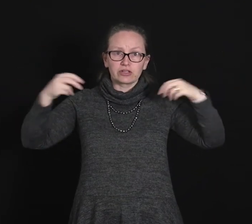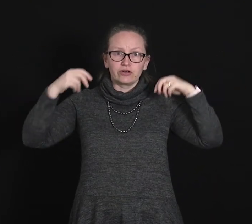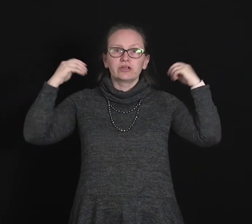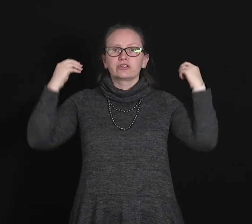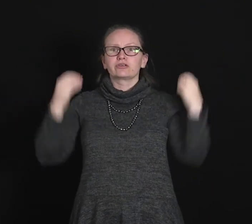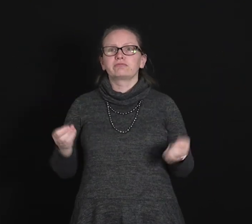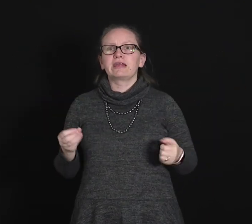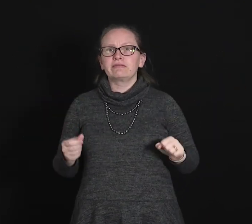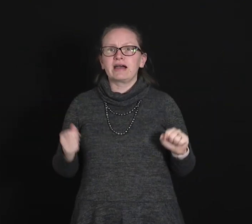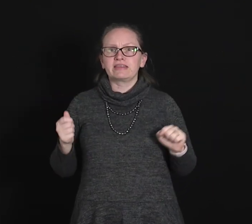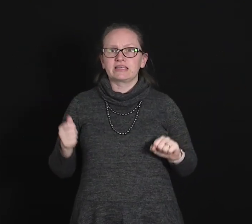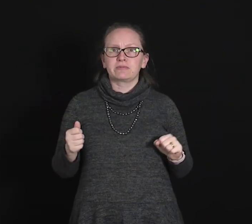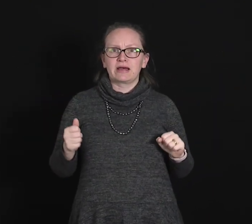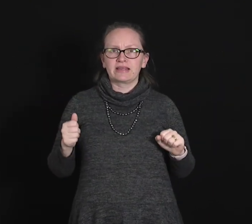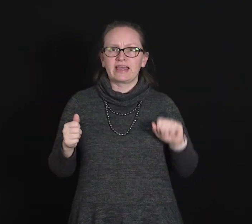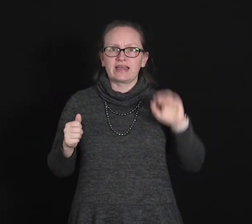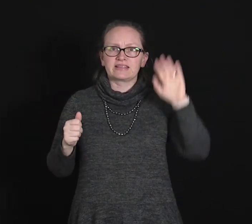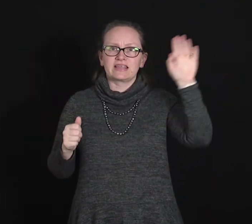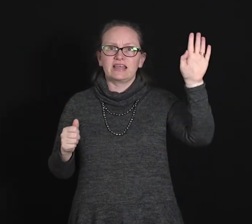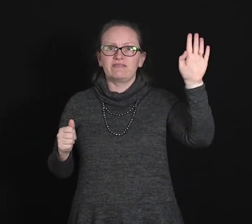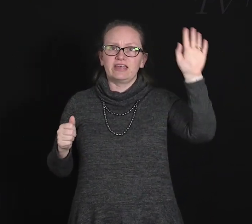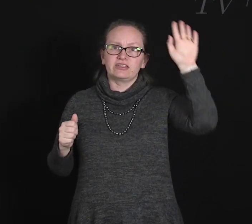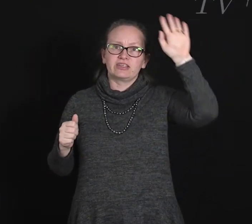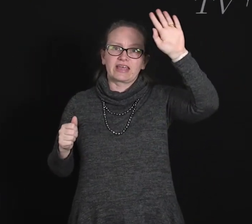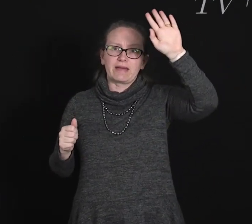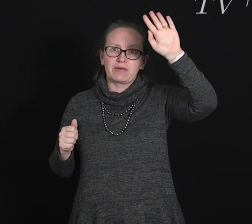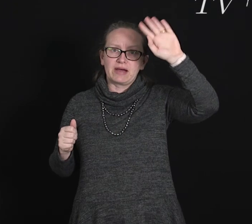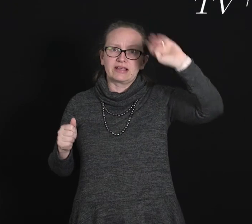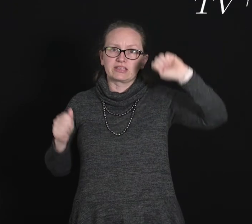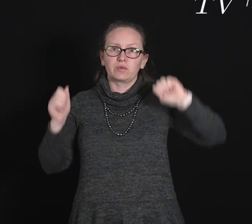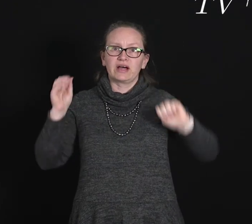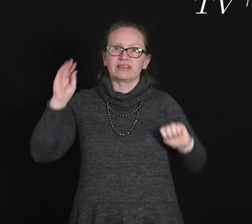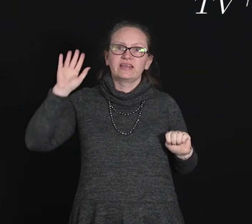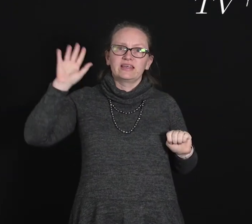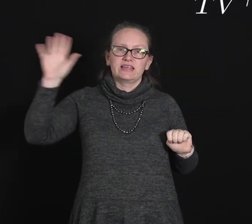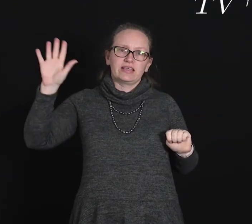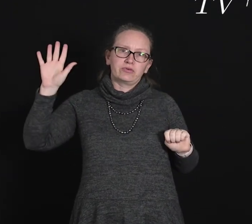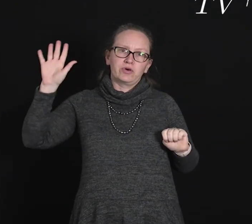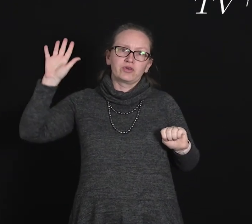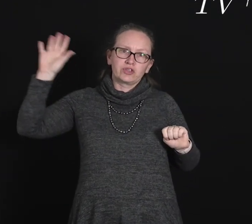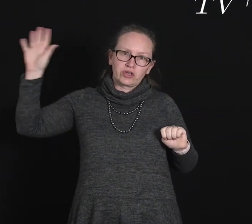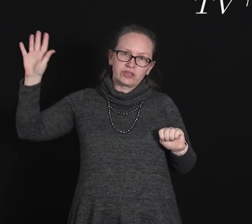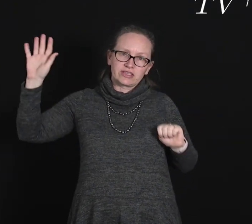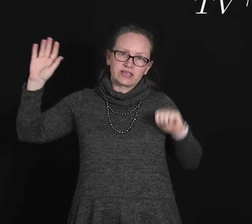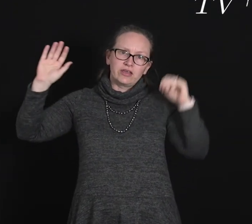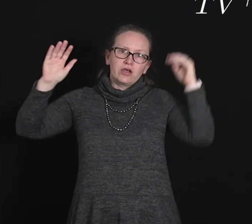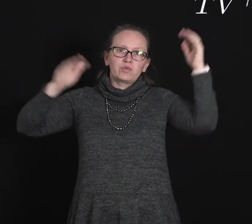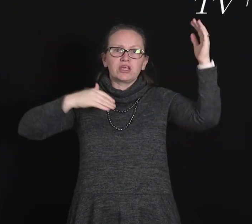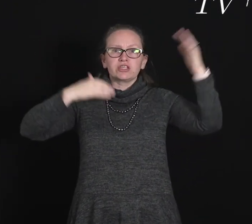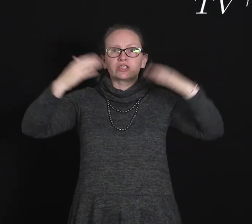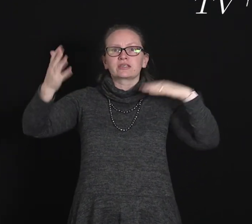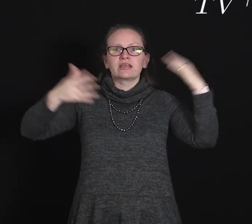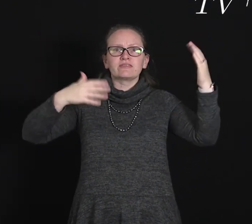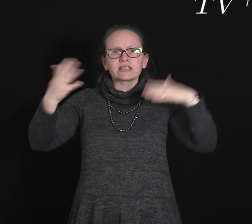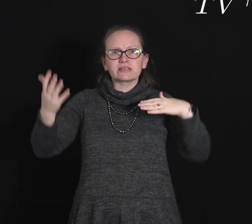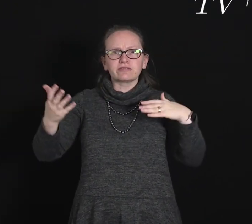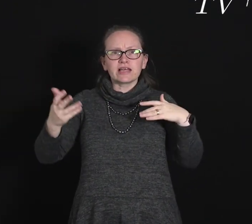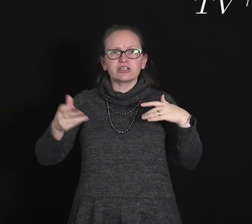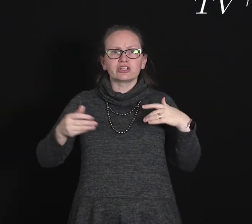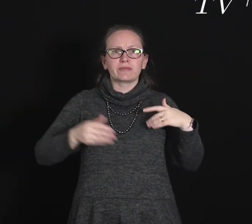law to rewrite this one as TV to the gamma minus one is equal to constant, which gives us a relationship